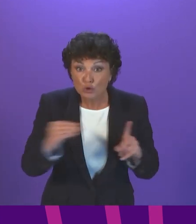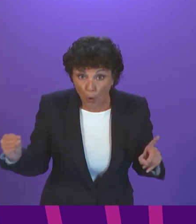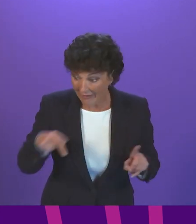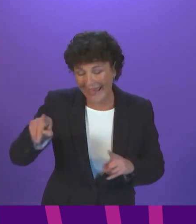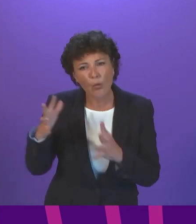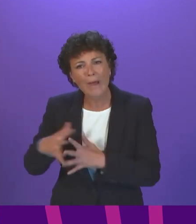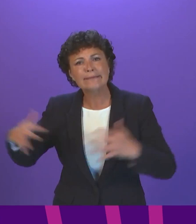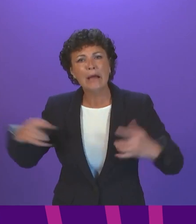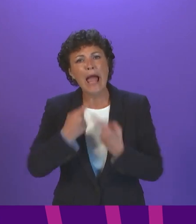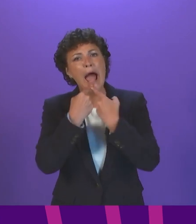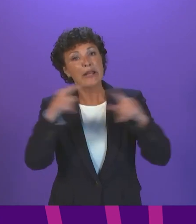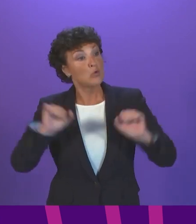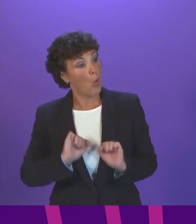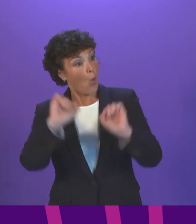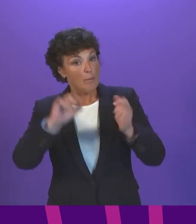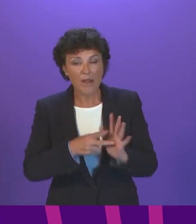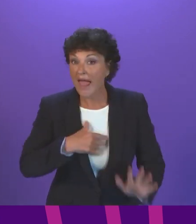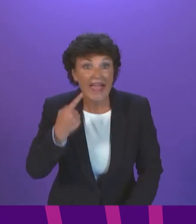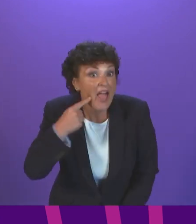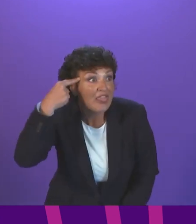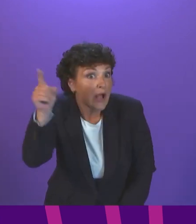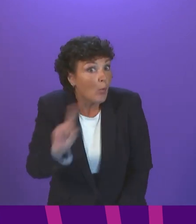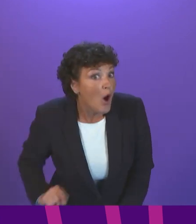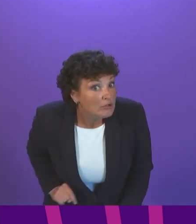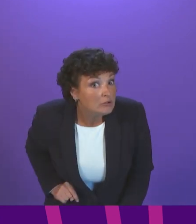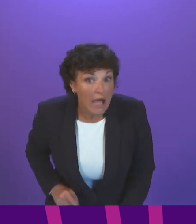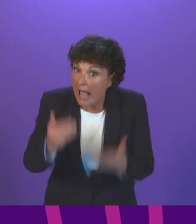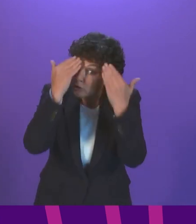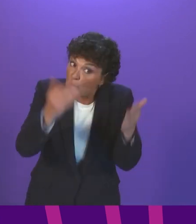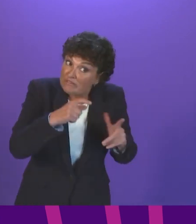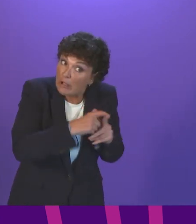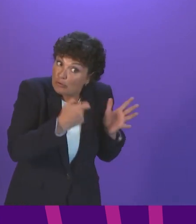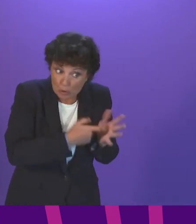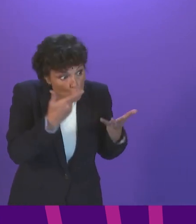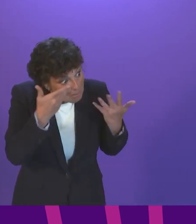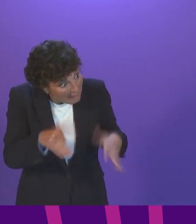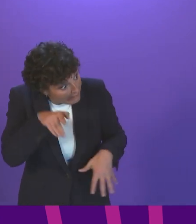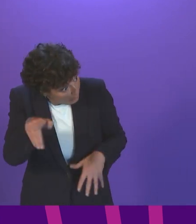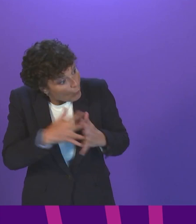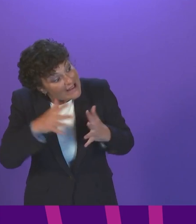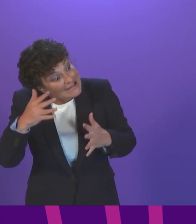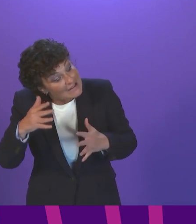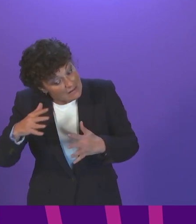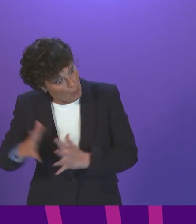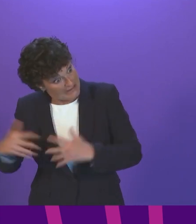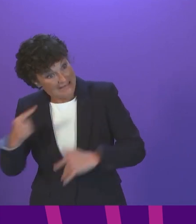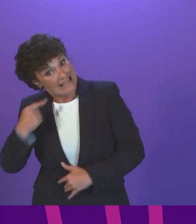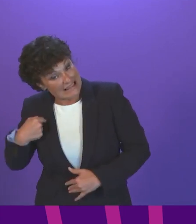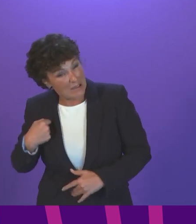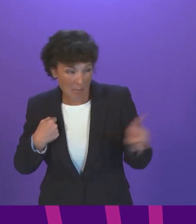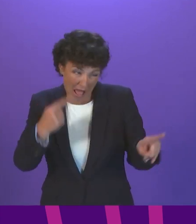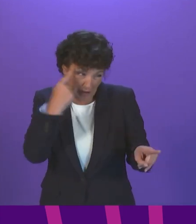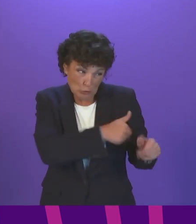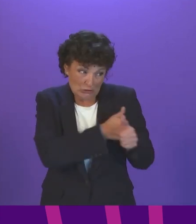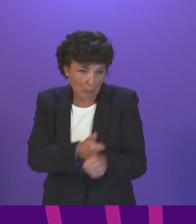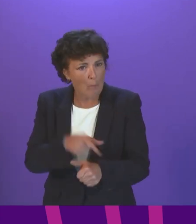at Westminster announced their own plan. And guess what that plan was? And I don't know whether Douglas Ross is at Westminster right now, but I suspect he'll support it in that context,